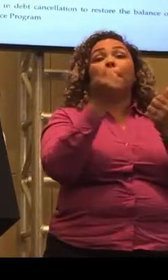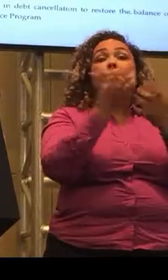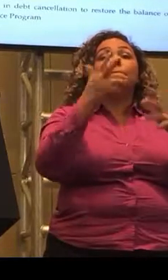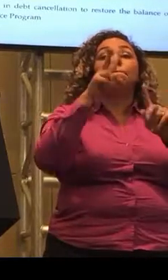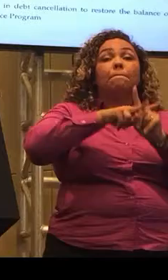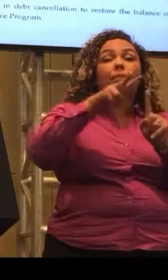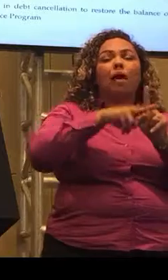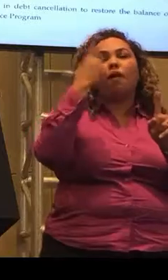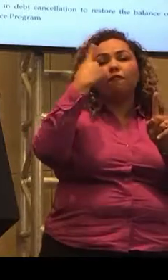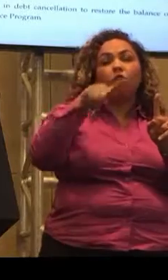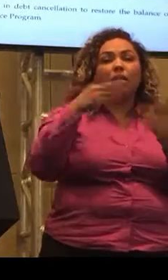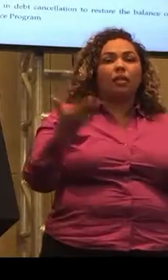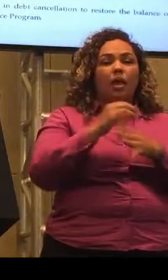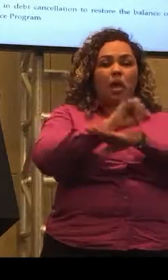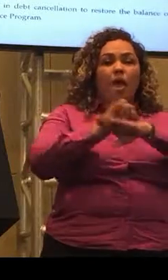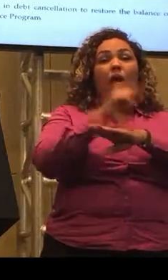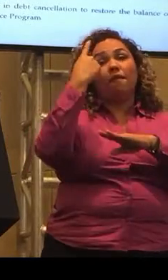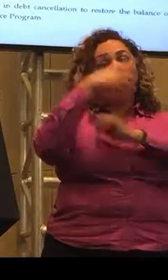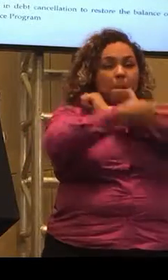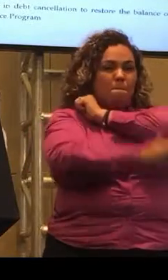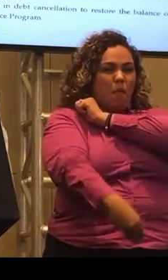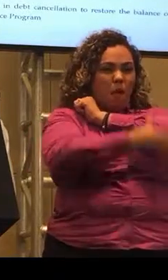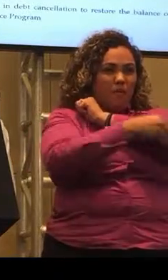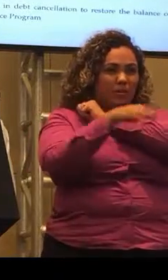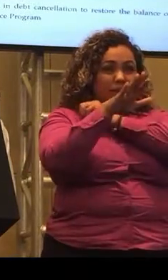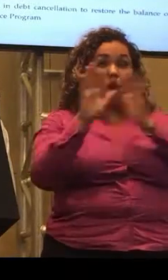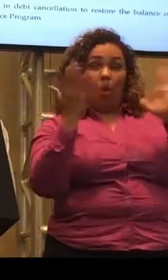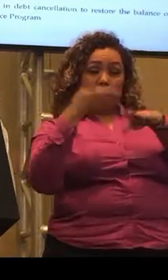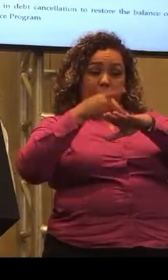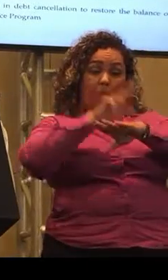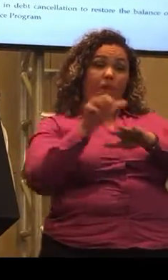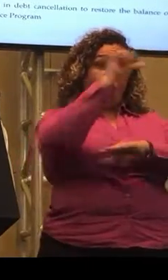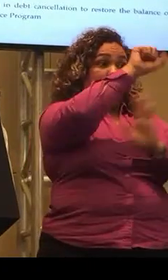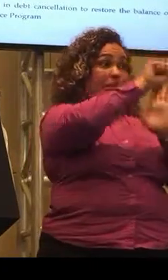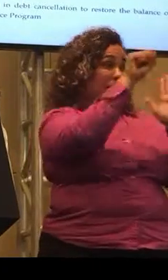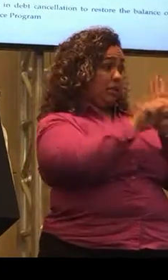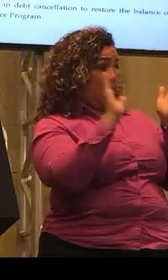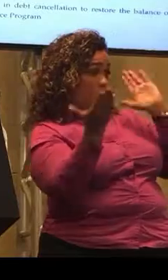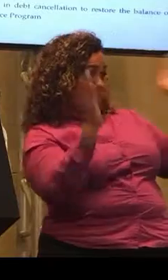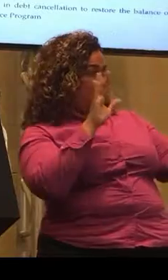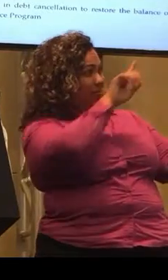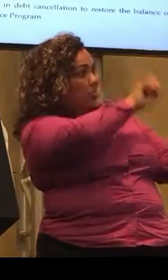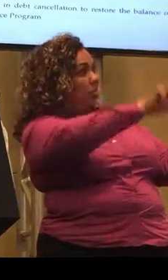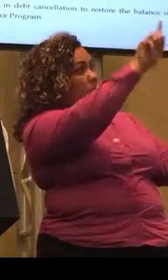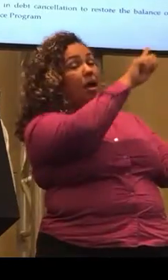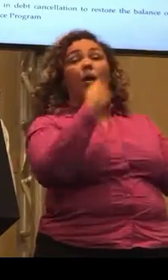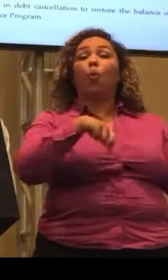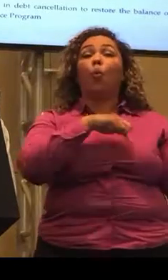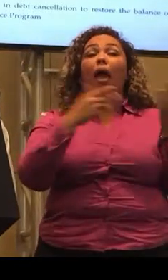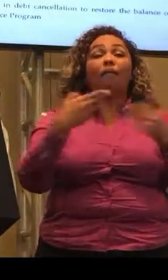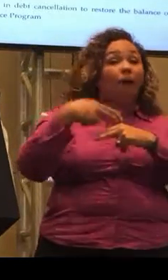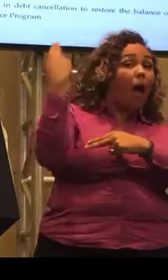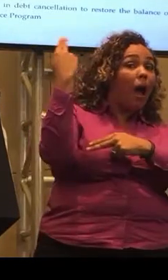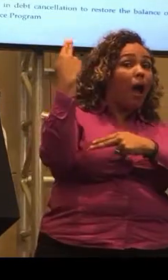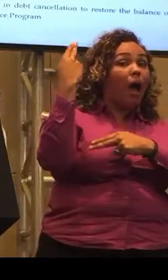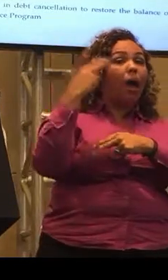for that because of the poverty level. If you compare Puerto Rico with the rest of the states, we have a